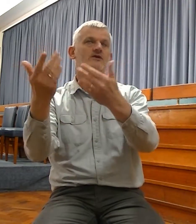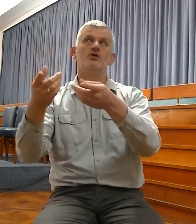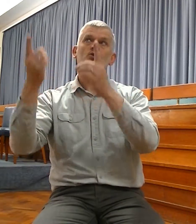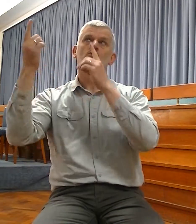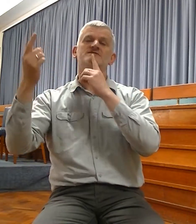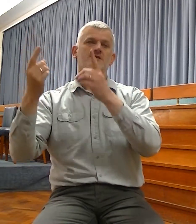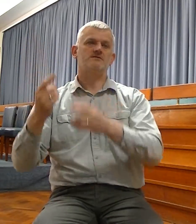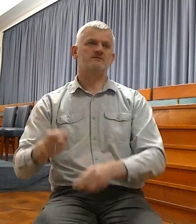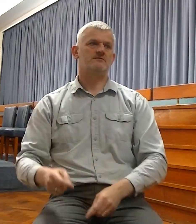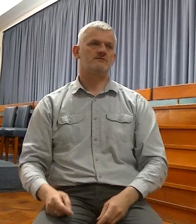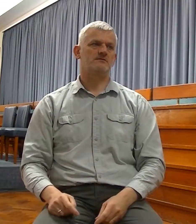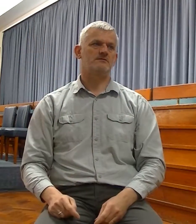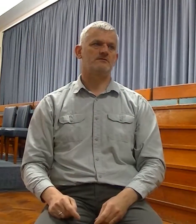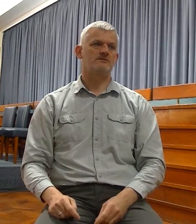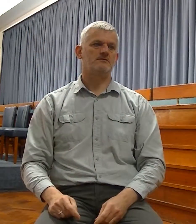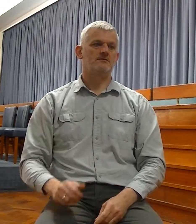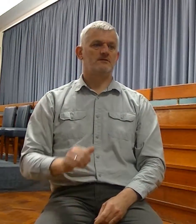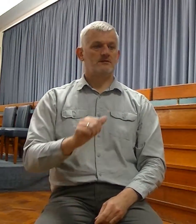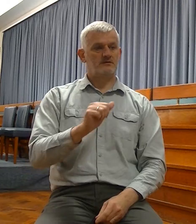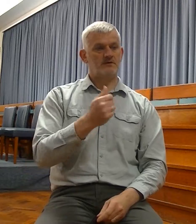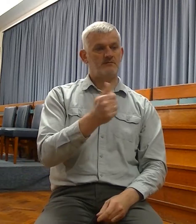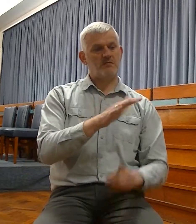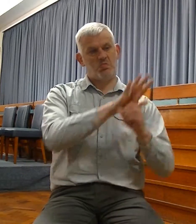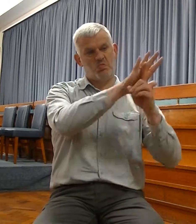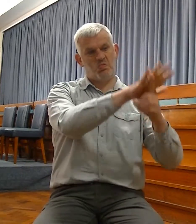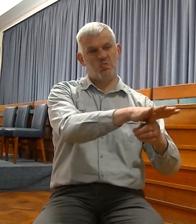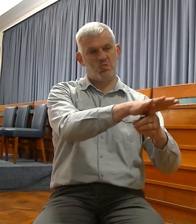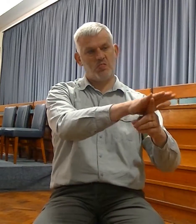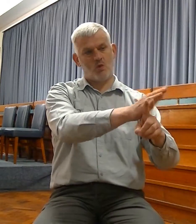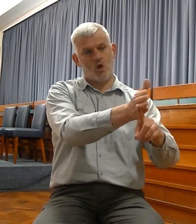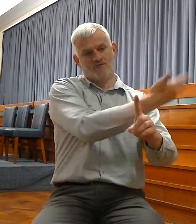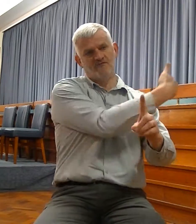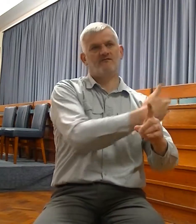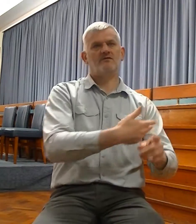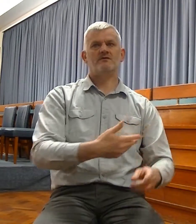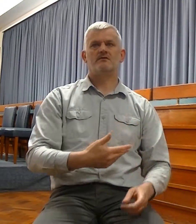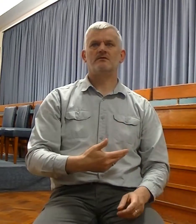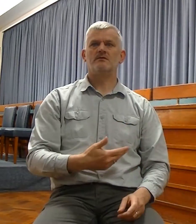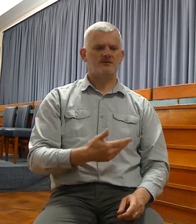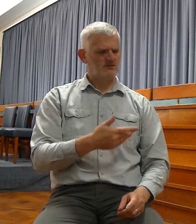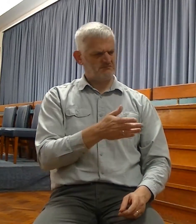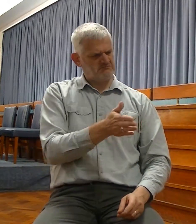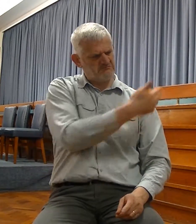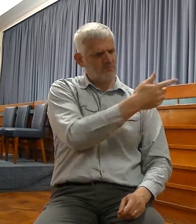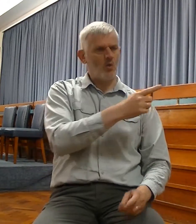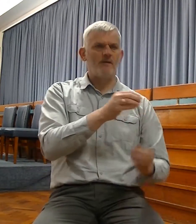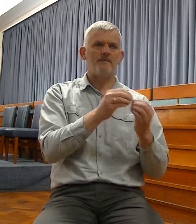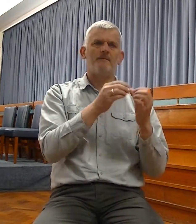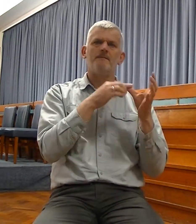that I will break his yoke from off thy neck, first of all the yoke of Babylon, and will burst thy